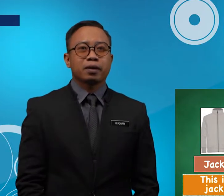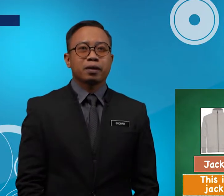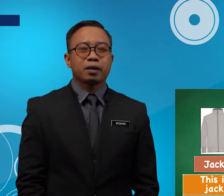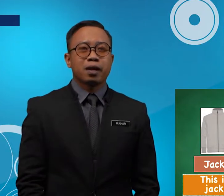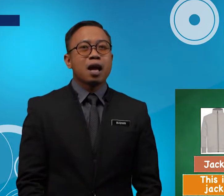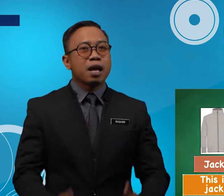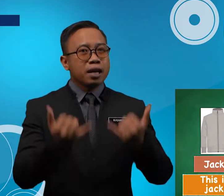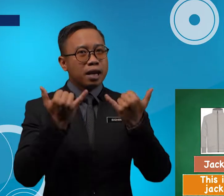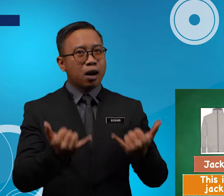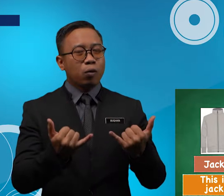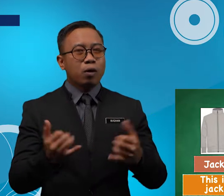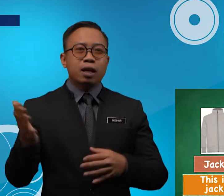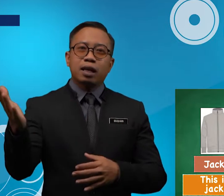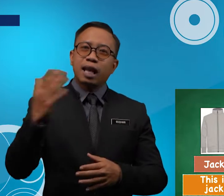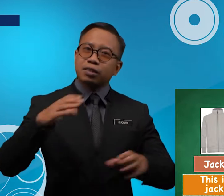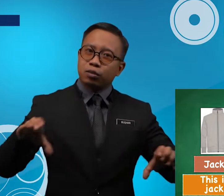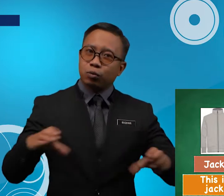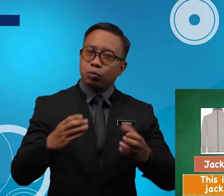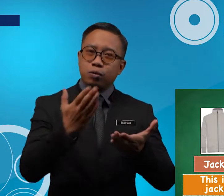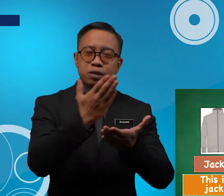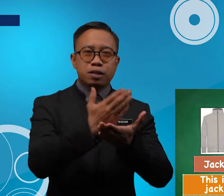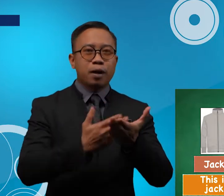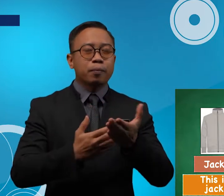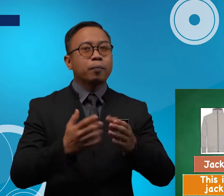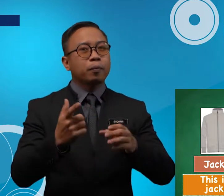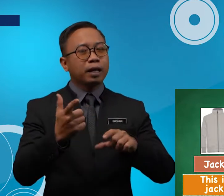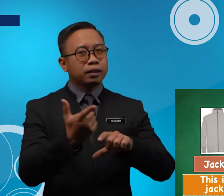Now Let's Do Some Practice